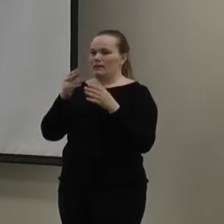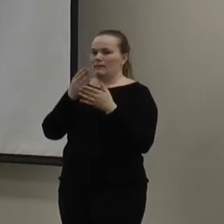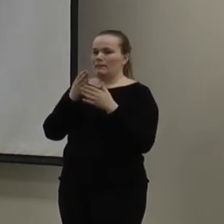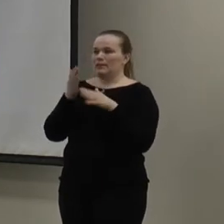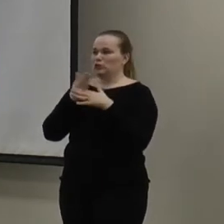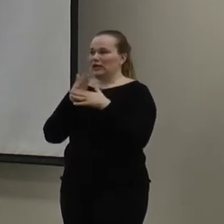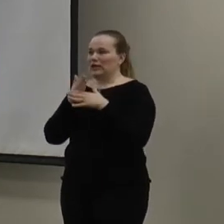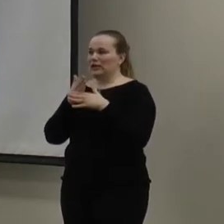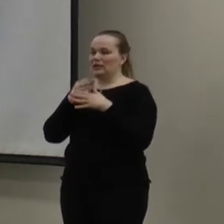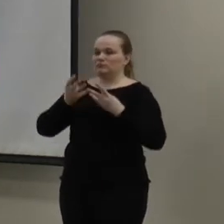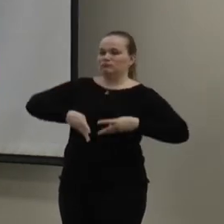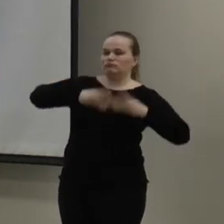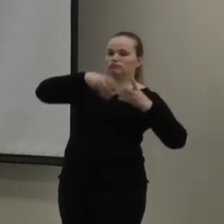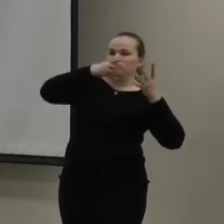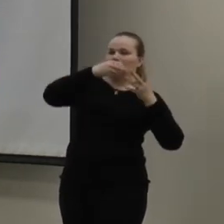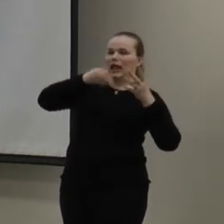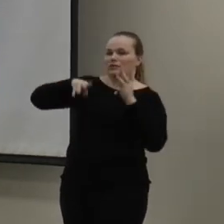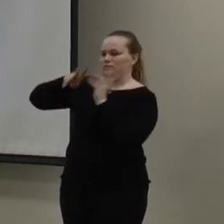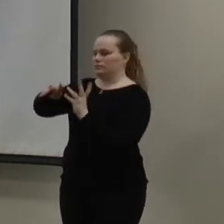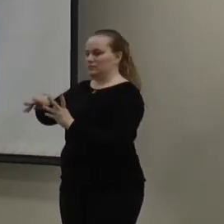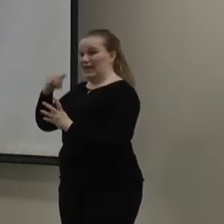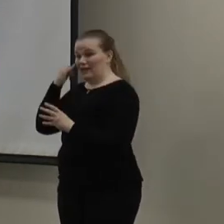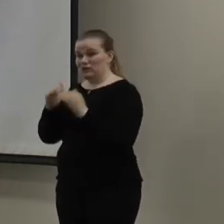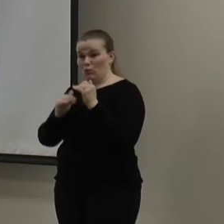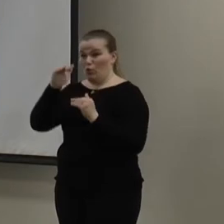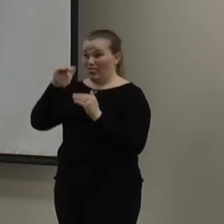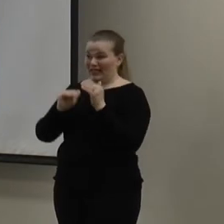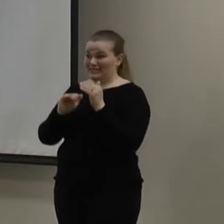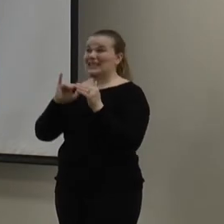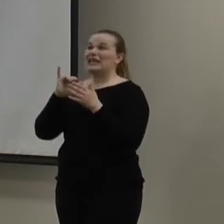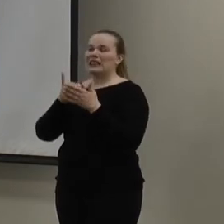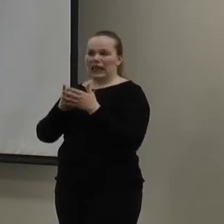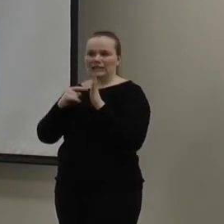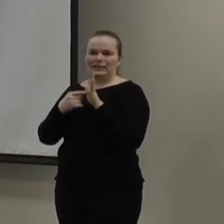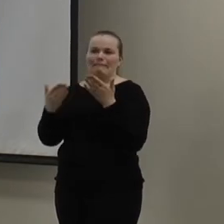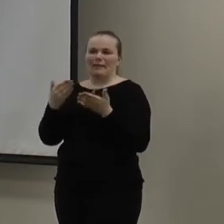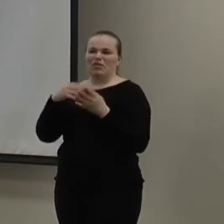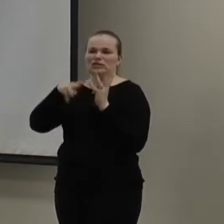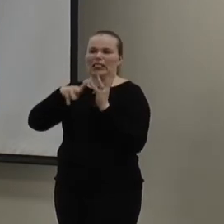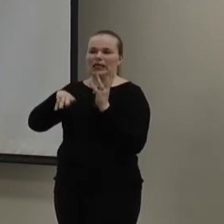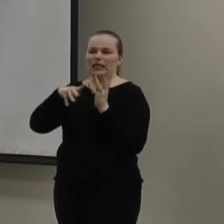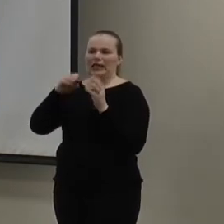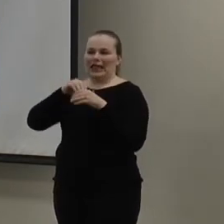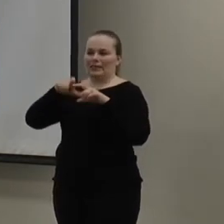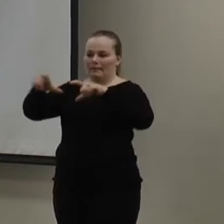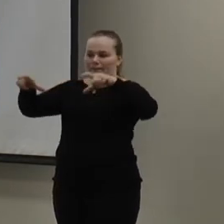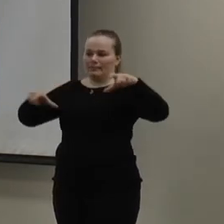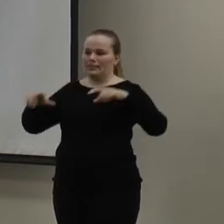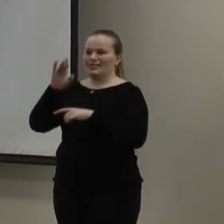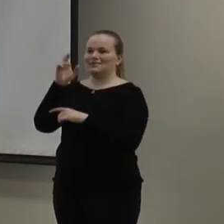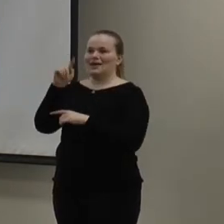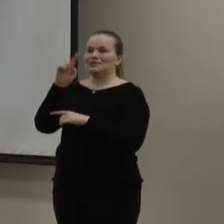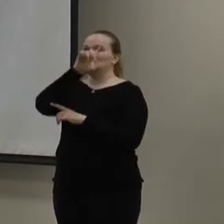your supply and your return. If it's more or less, that can be indicative of maybe some leaky duct work, or